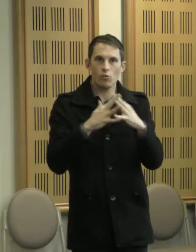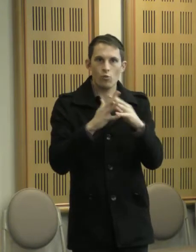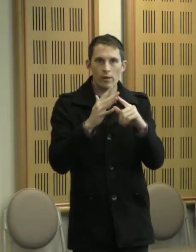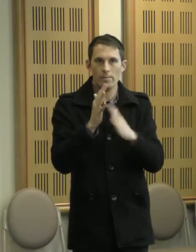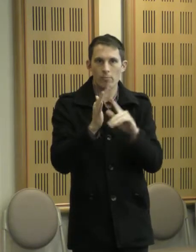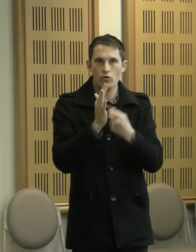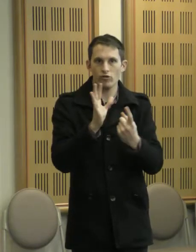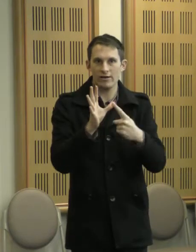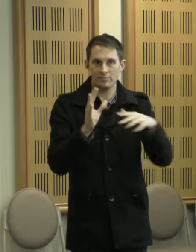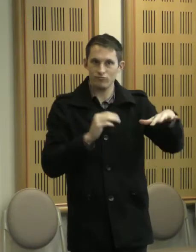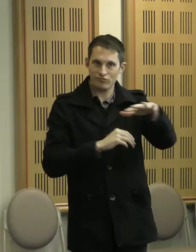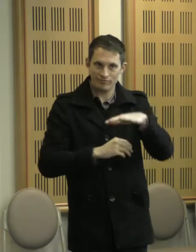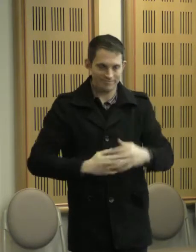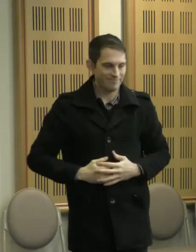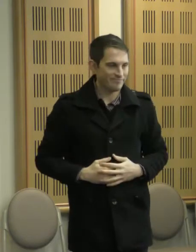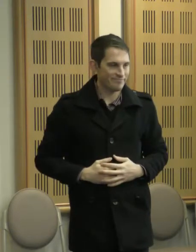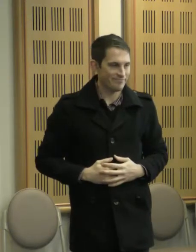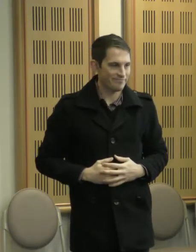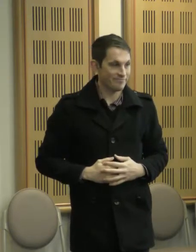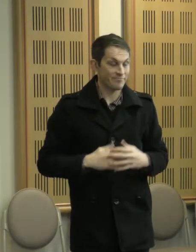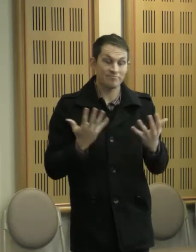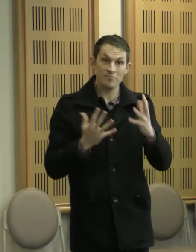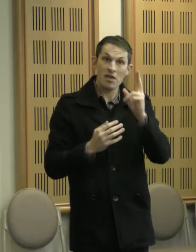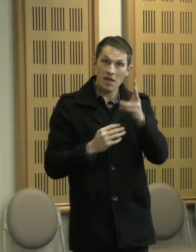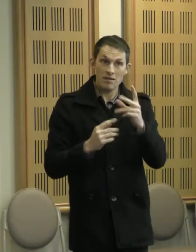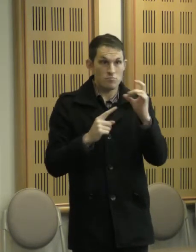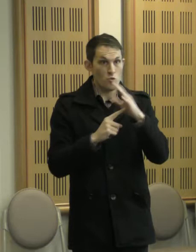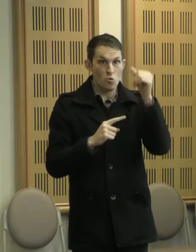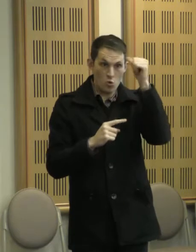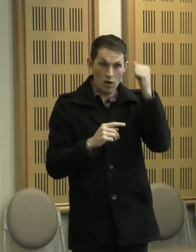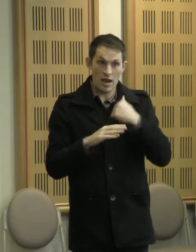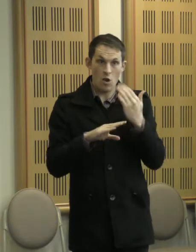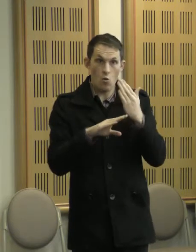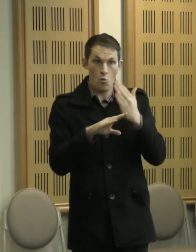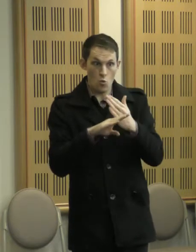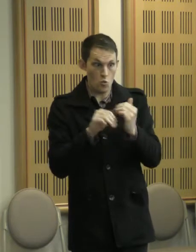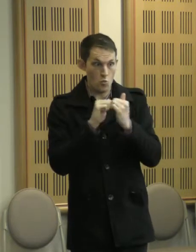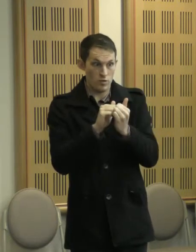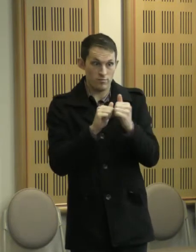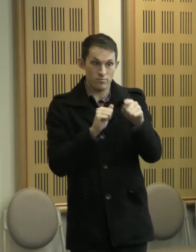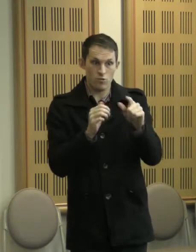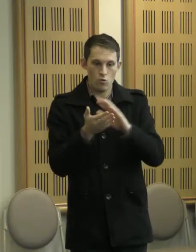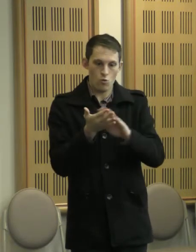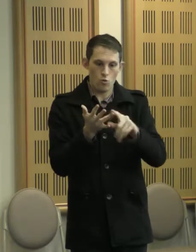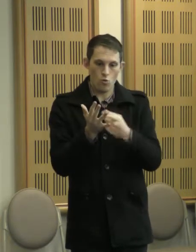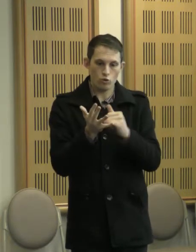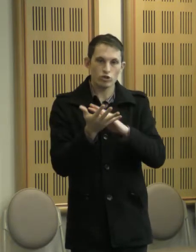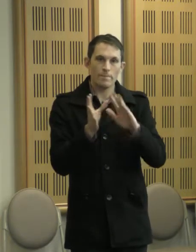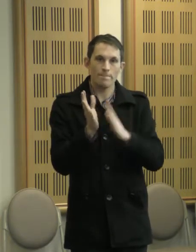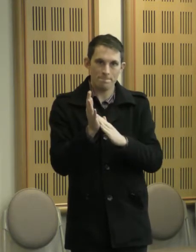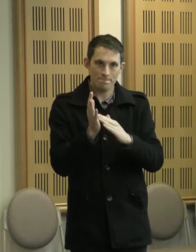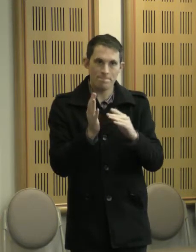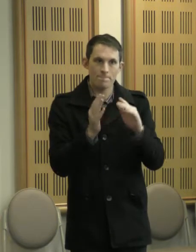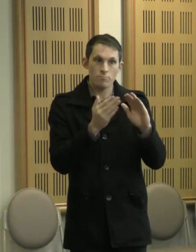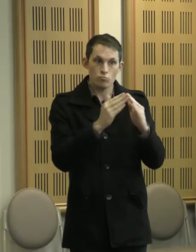Once again, it's important to note that our work with Goolam Goolam Co-op in Horsham did not begin with the Innovation Grant.